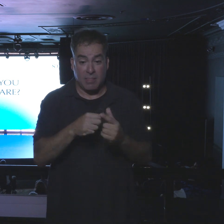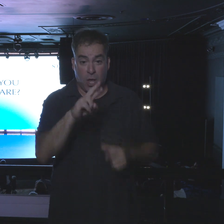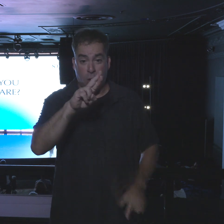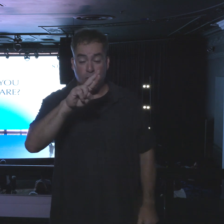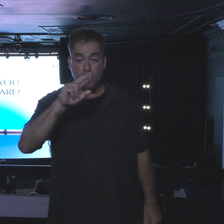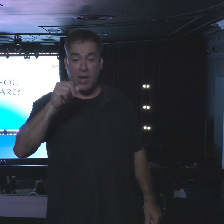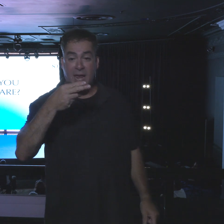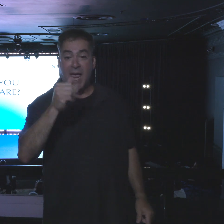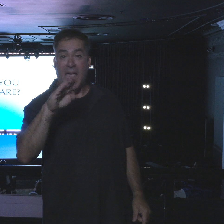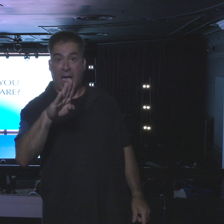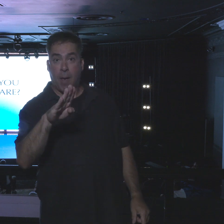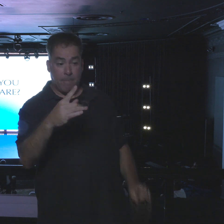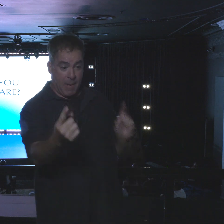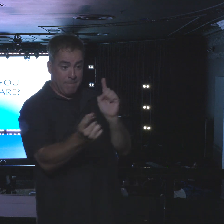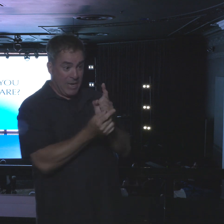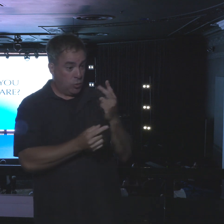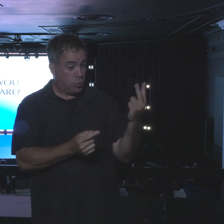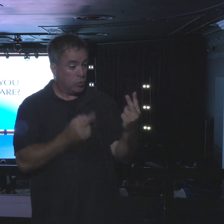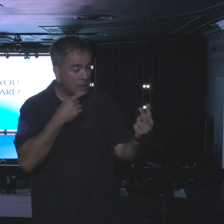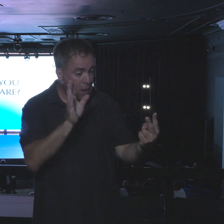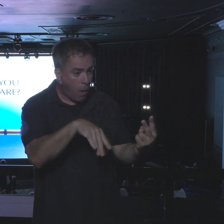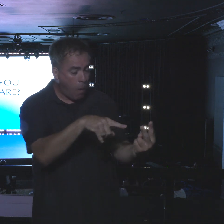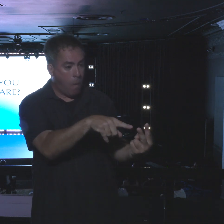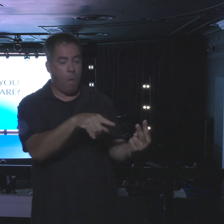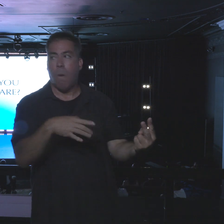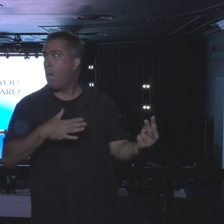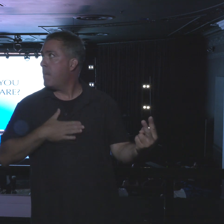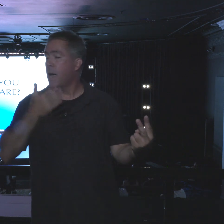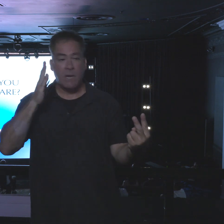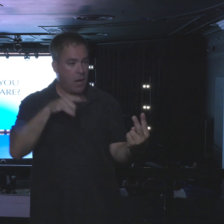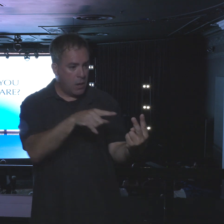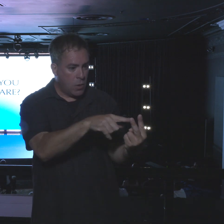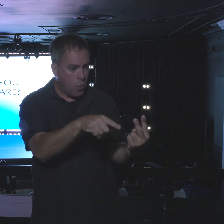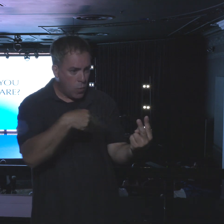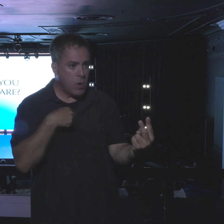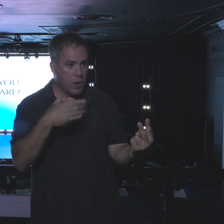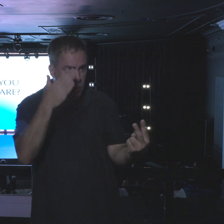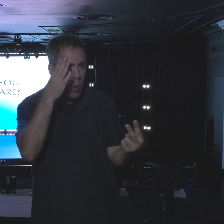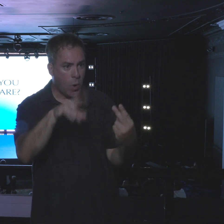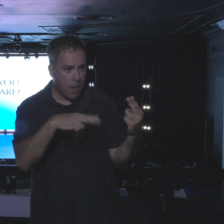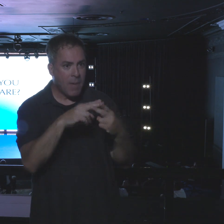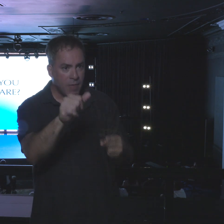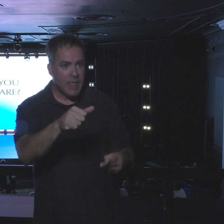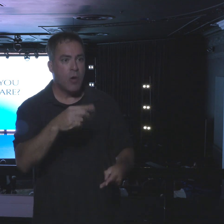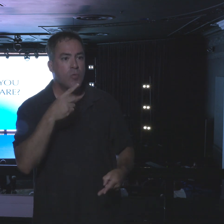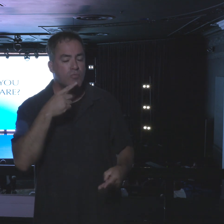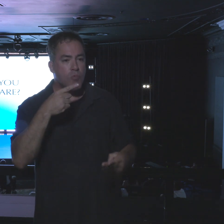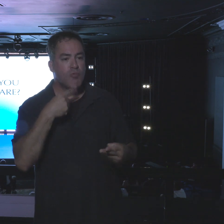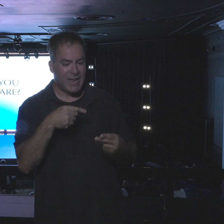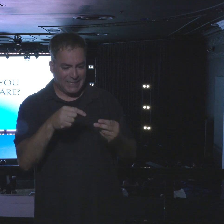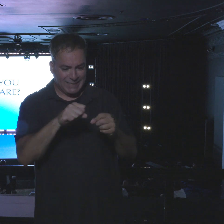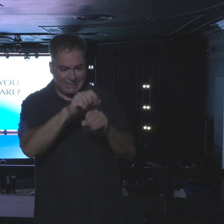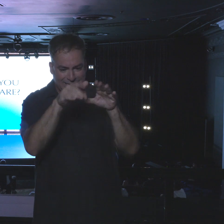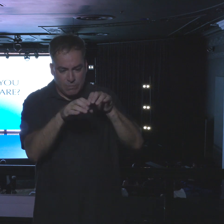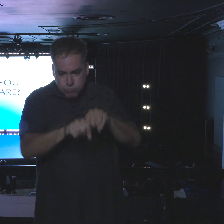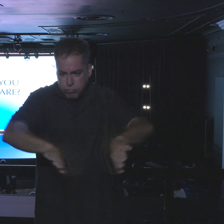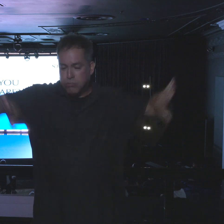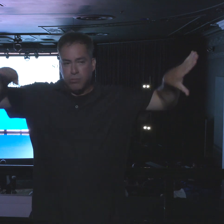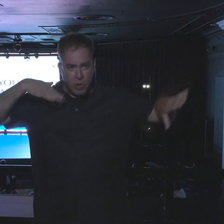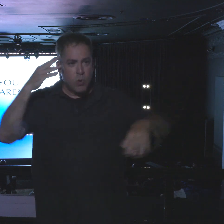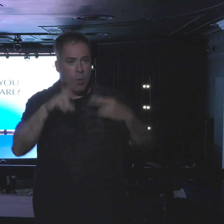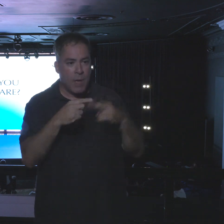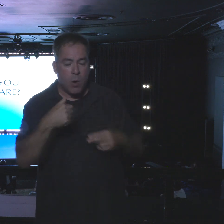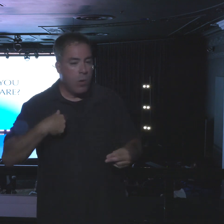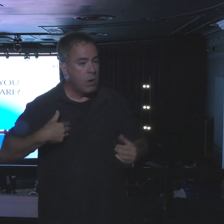these two spies, she said, oh my goodness, we heard about the Red Sea. We're shaking in our boots.